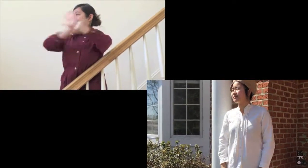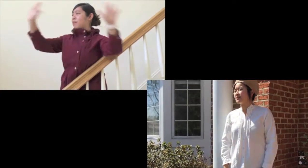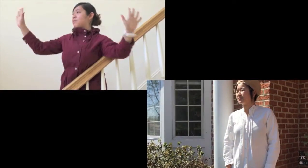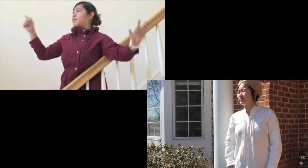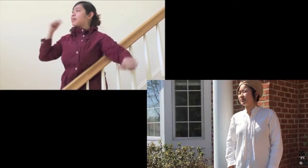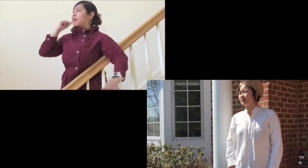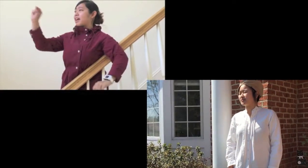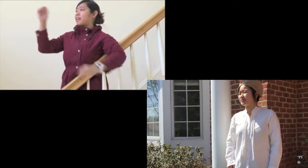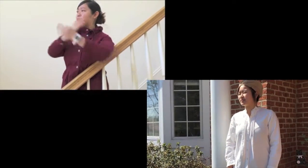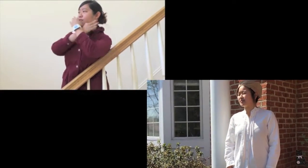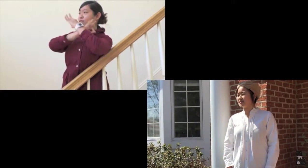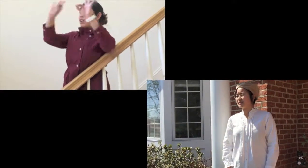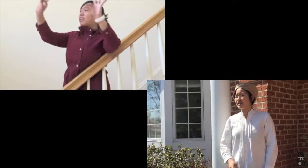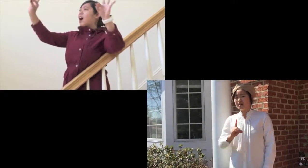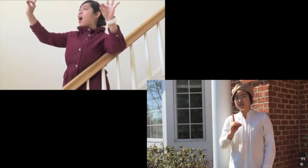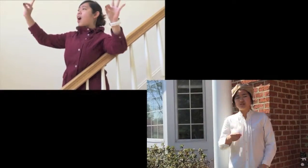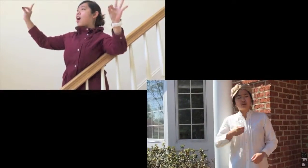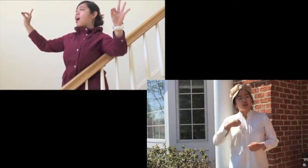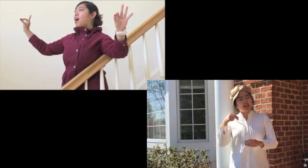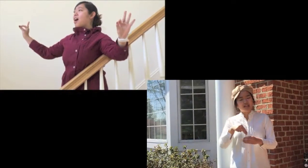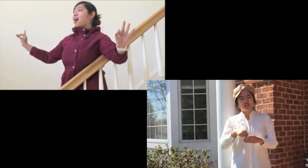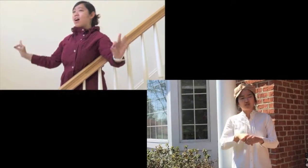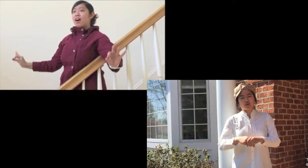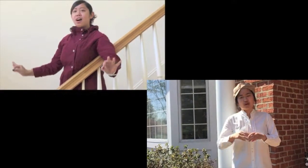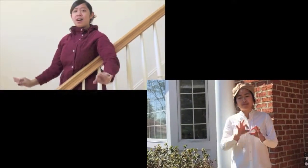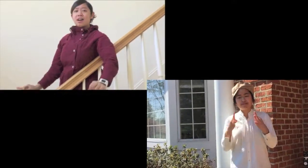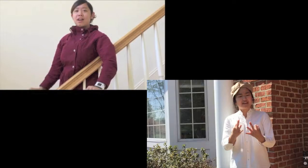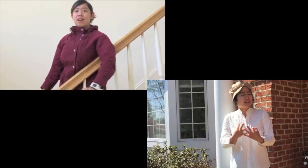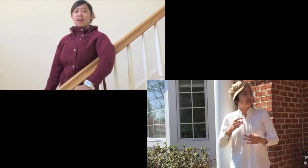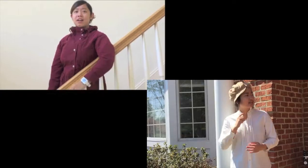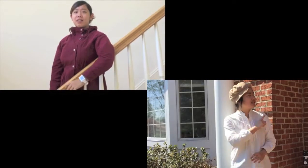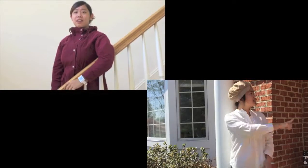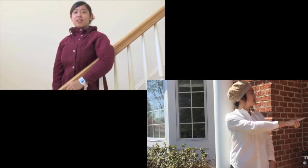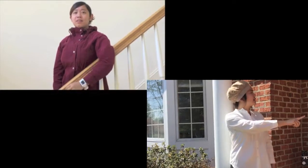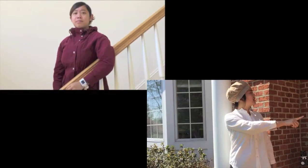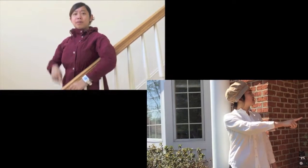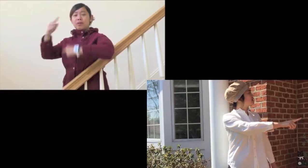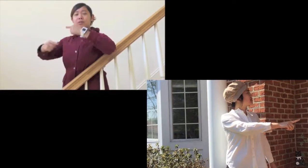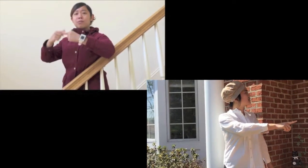barricades are free. Shall I join my brother there?